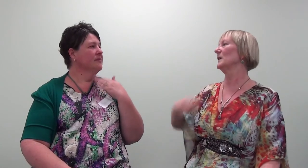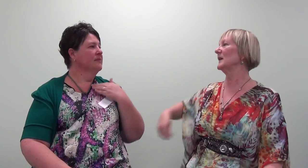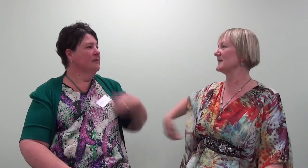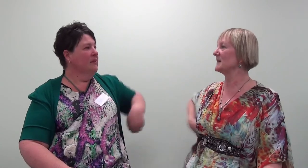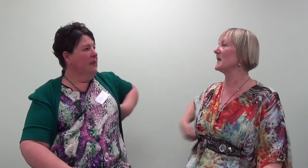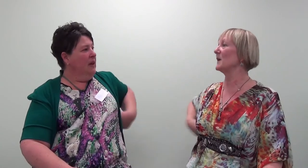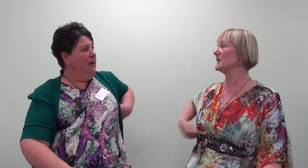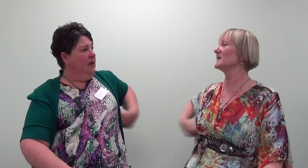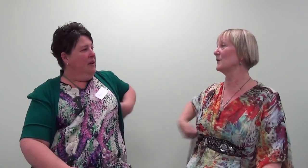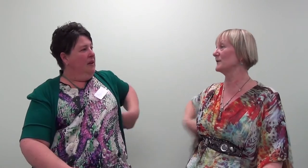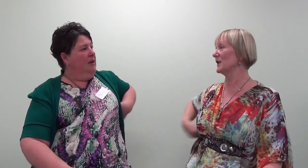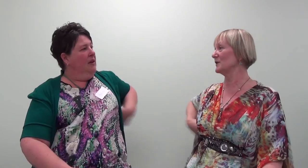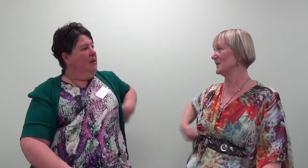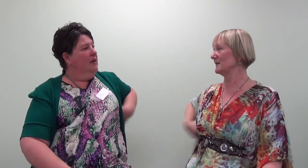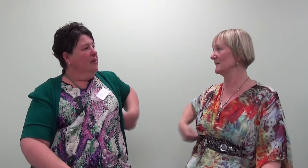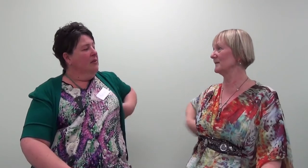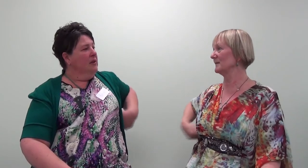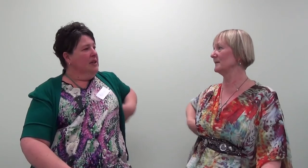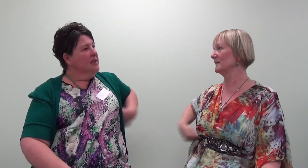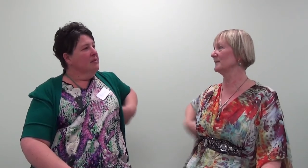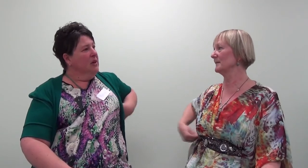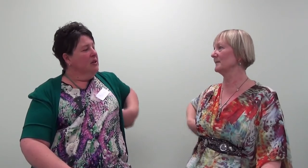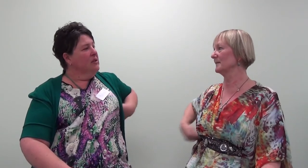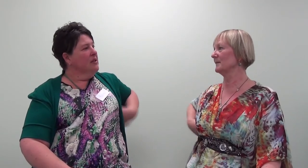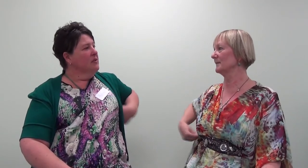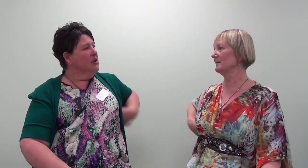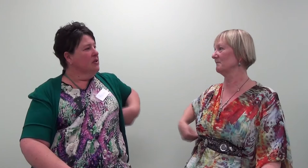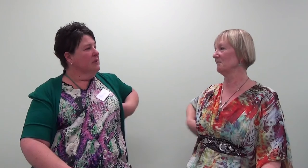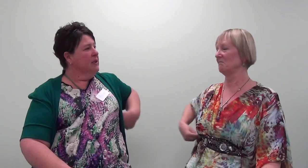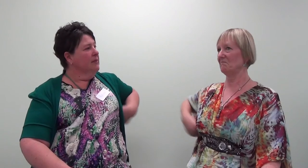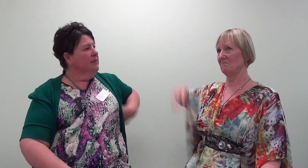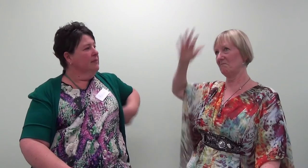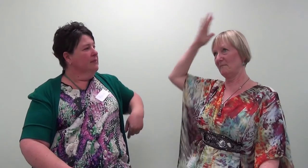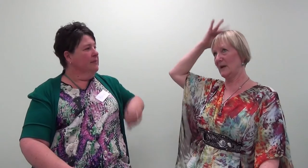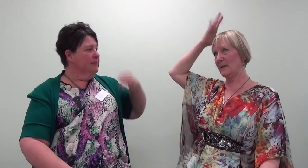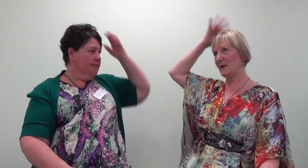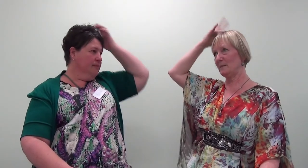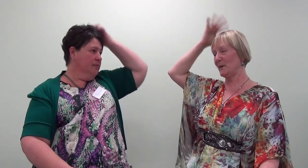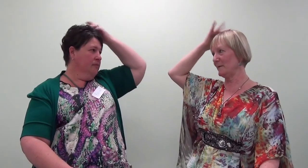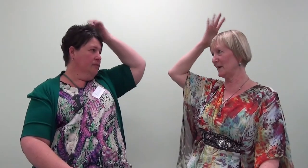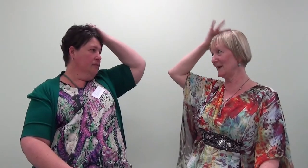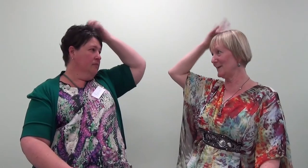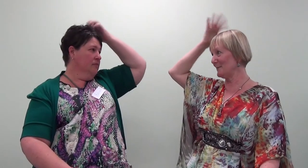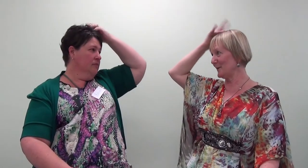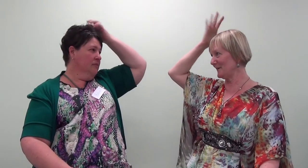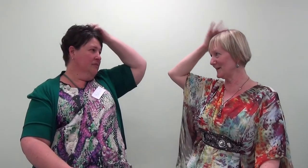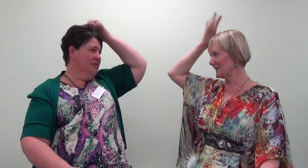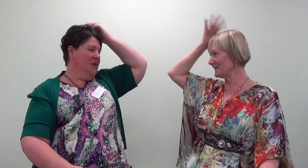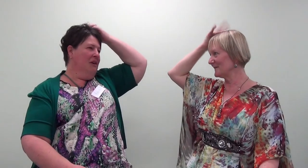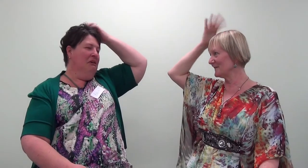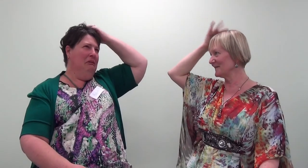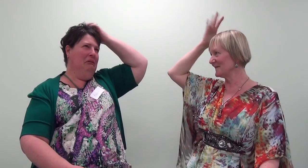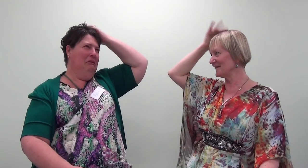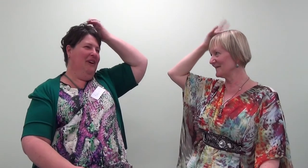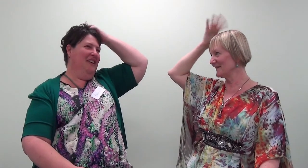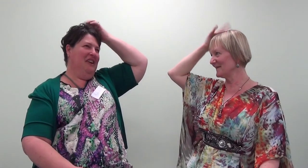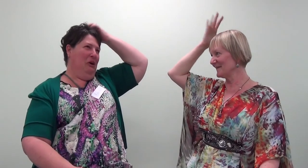Releasing my own self judgment. Releasing my own self judgment. Maybe I'm perfectly imperfect. No.